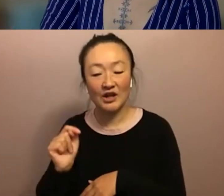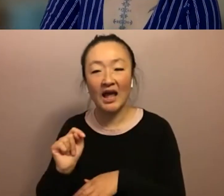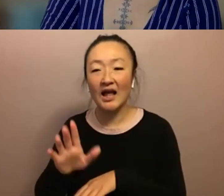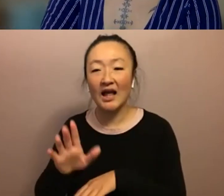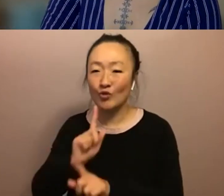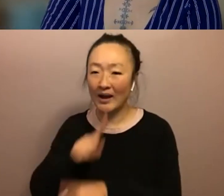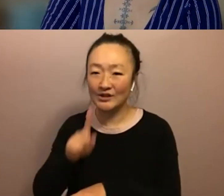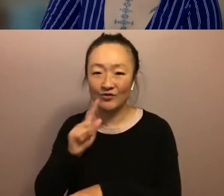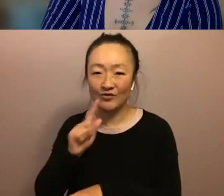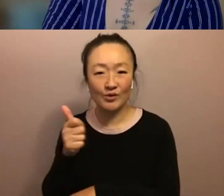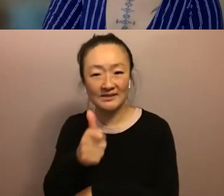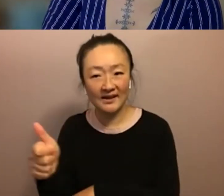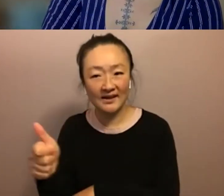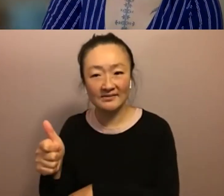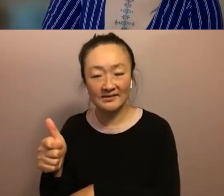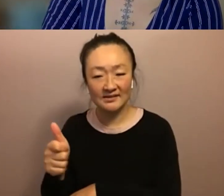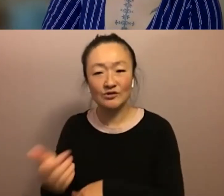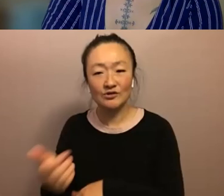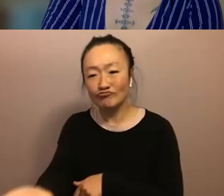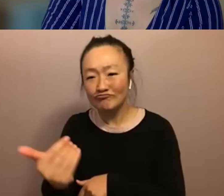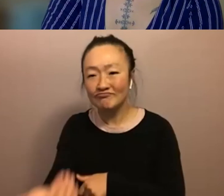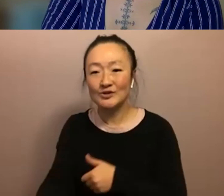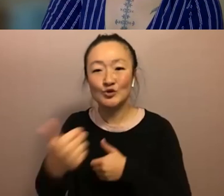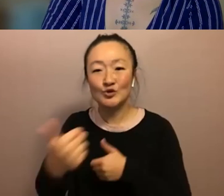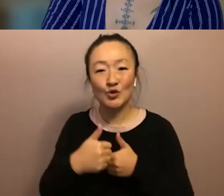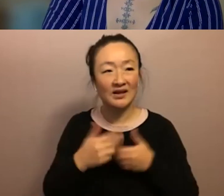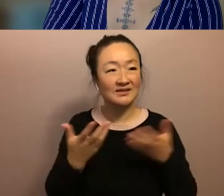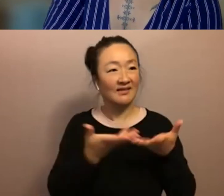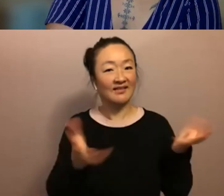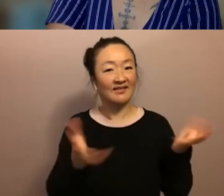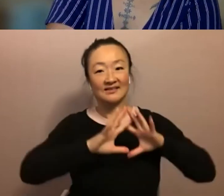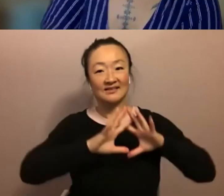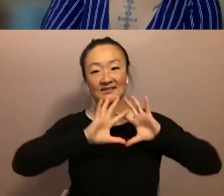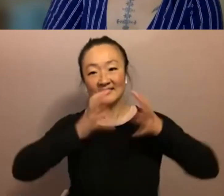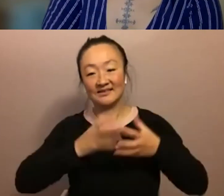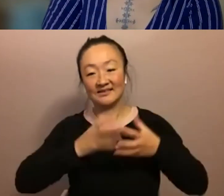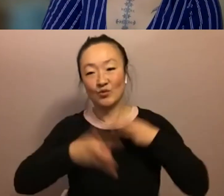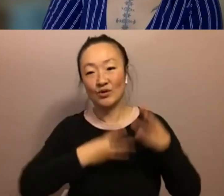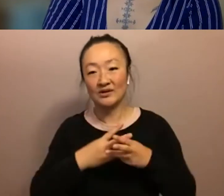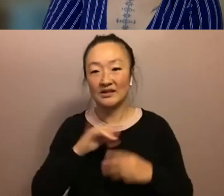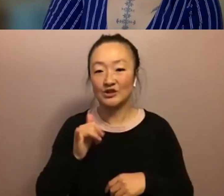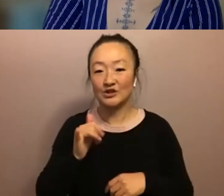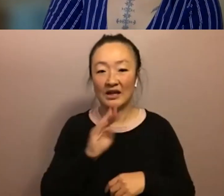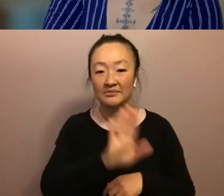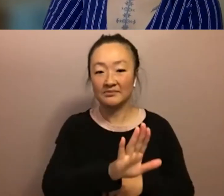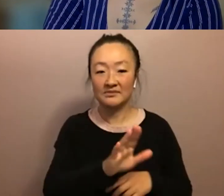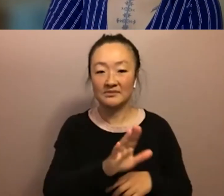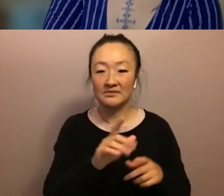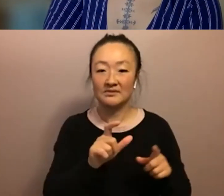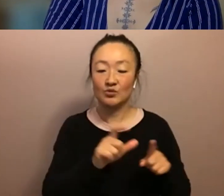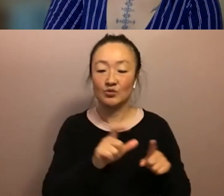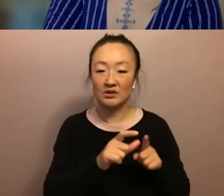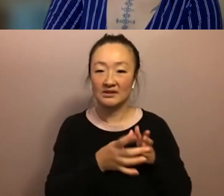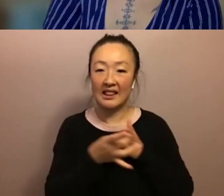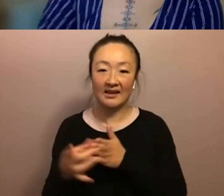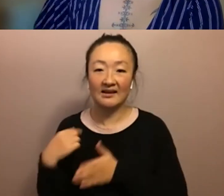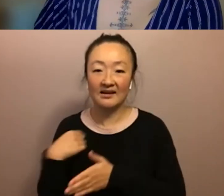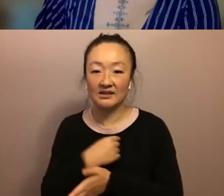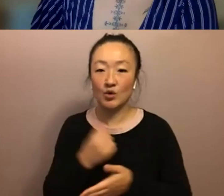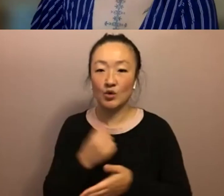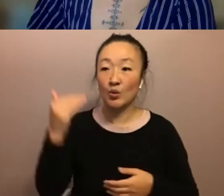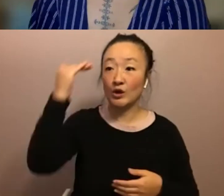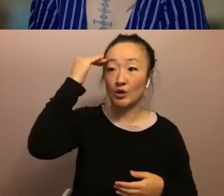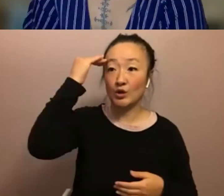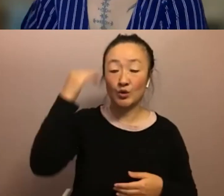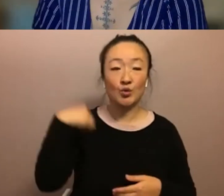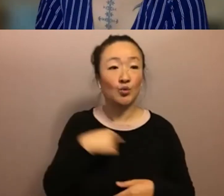come to this world with us and um have jam's word jamaica's words lead us that we knew we were liberated when our daughters no